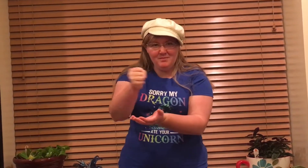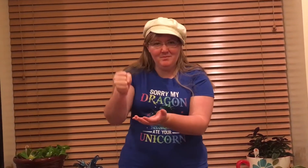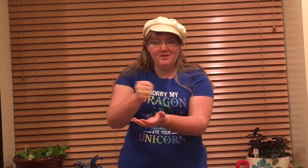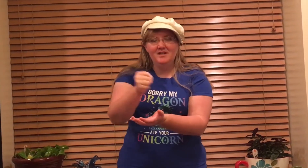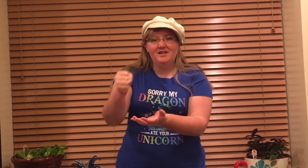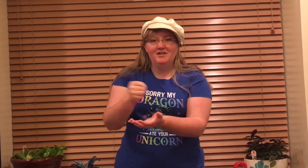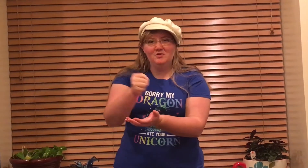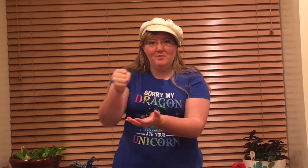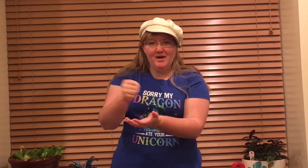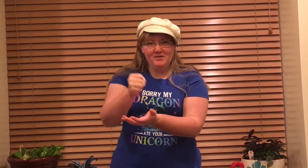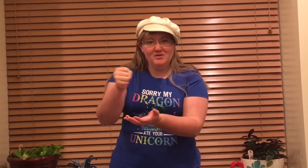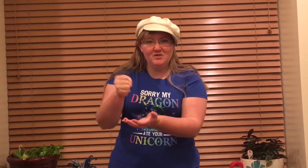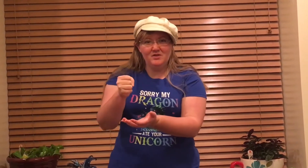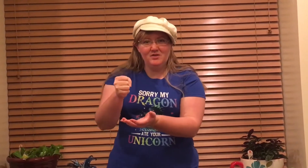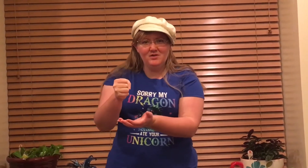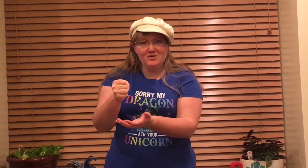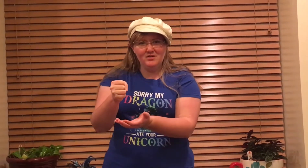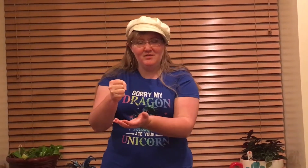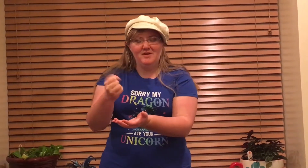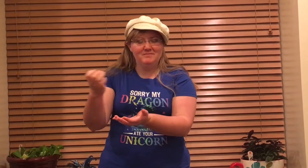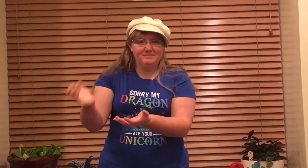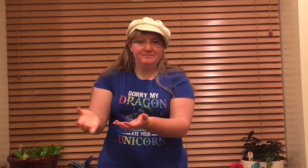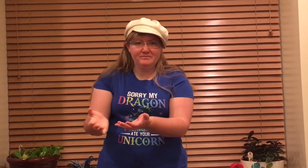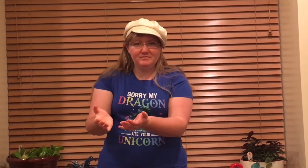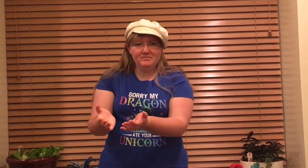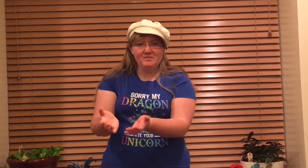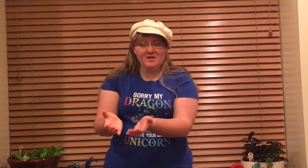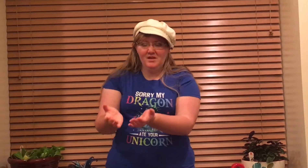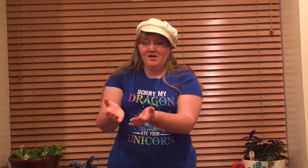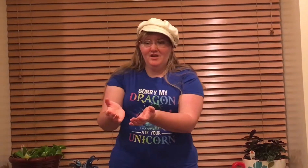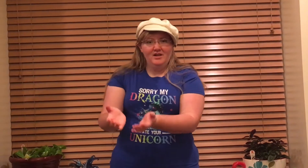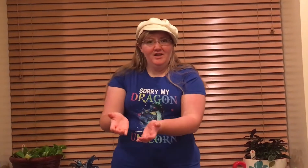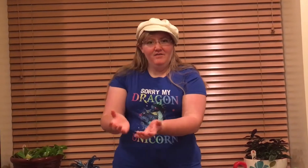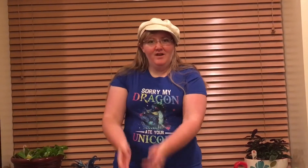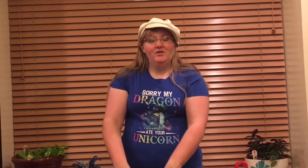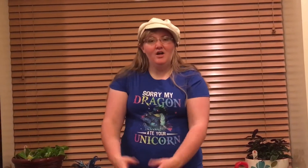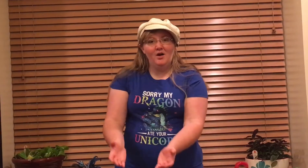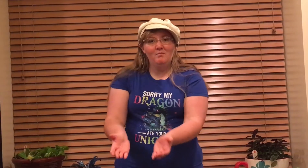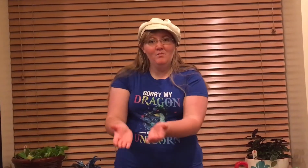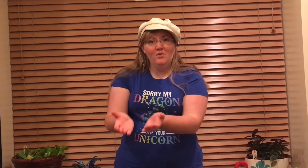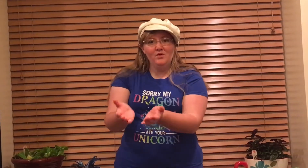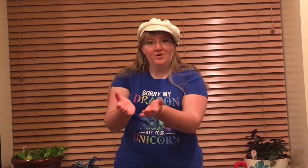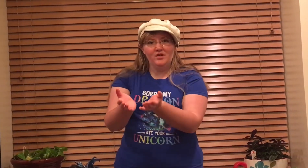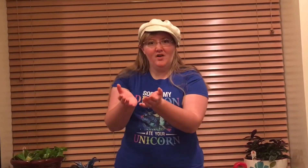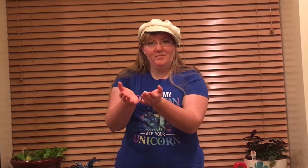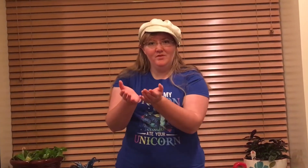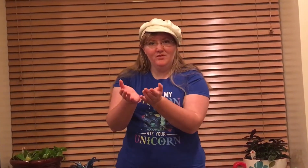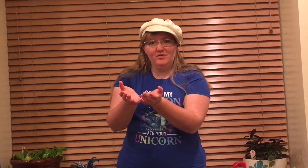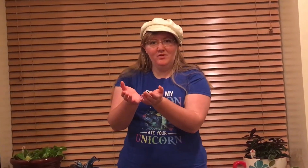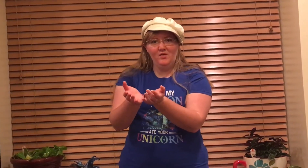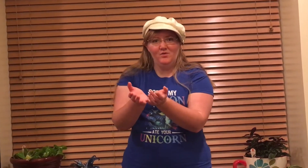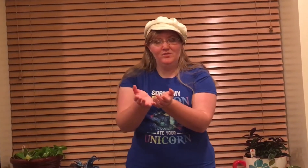up into a powder so that you could cook with them. He found a mortar of pure gold.